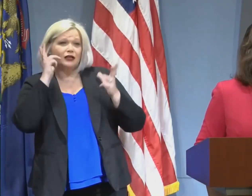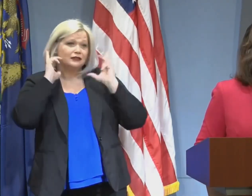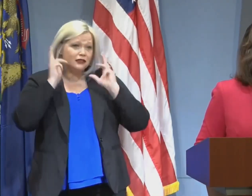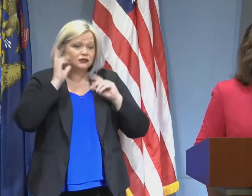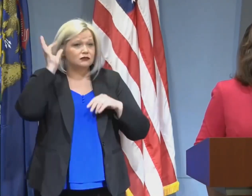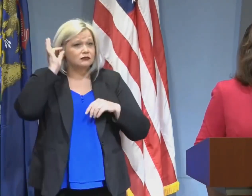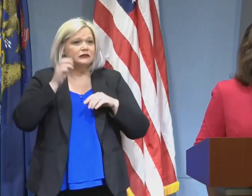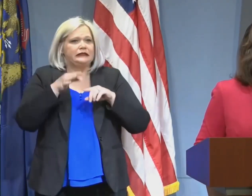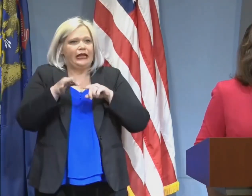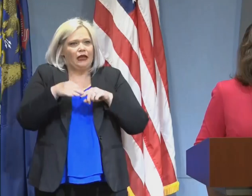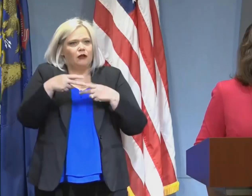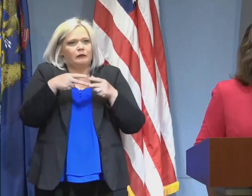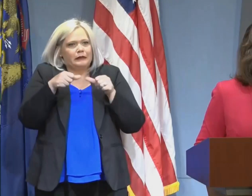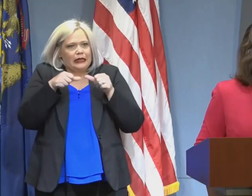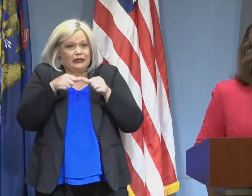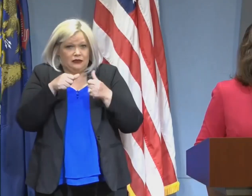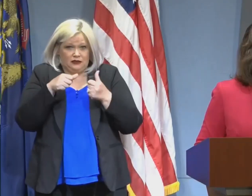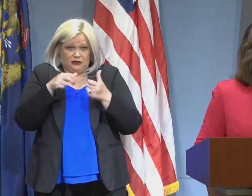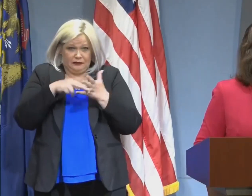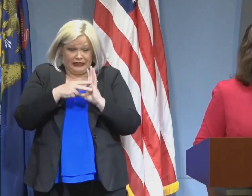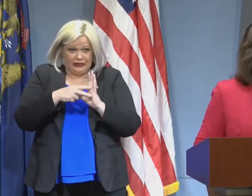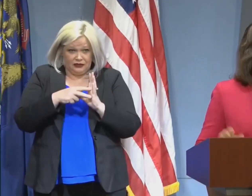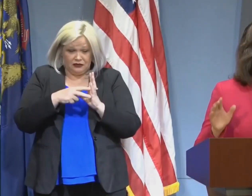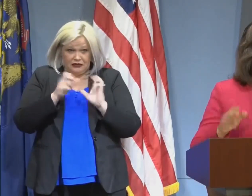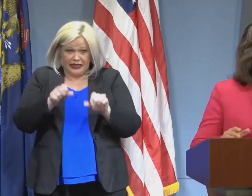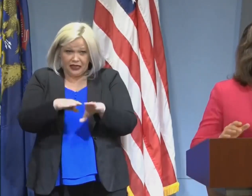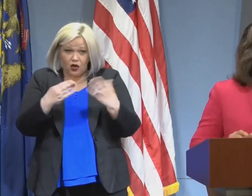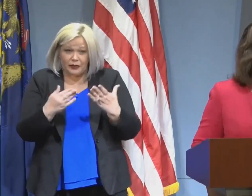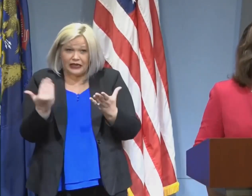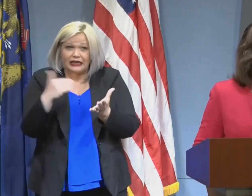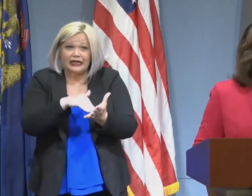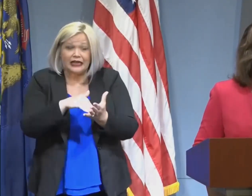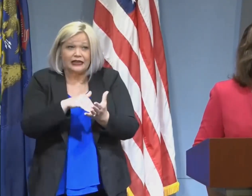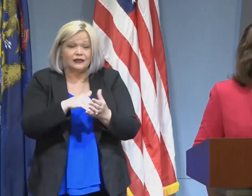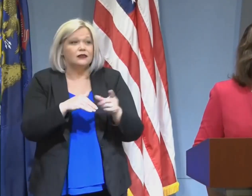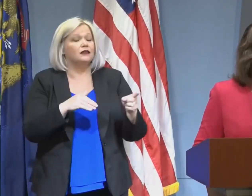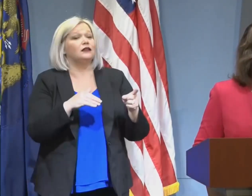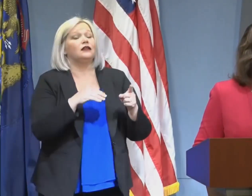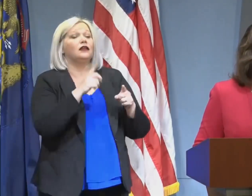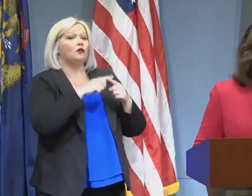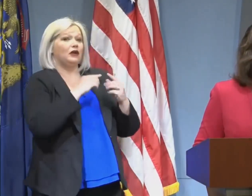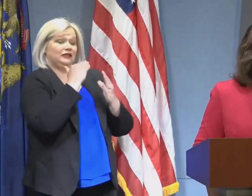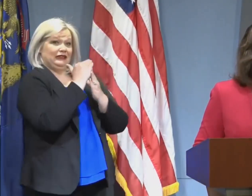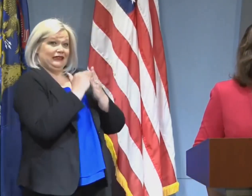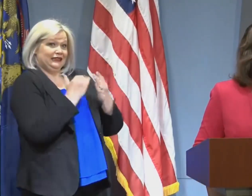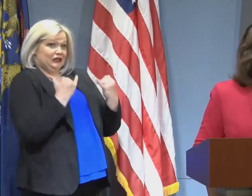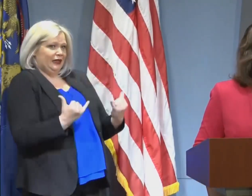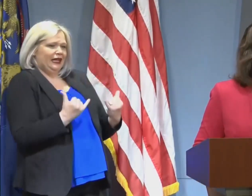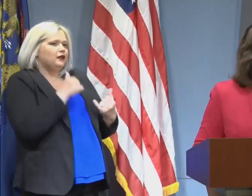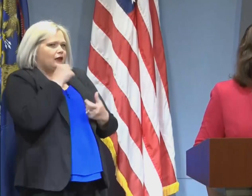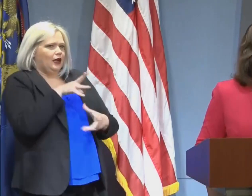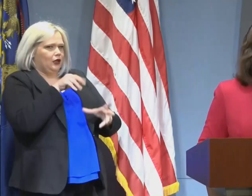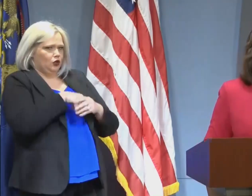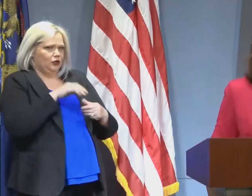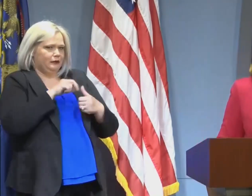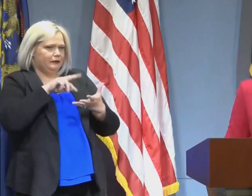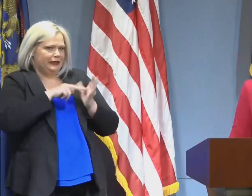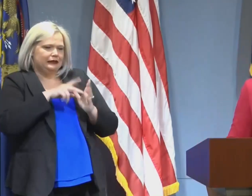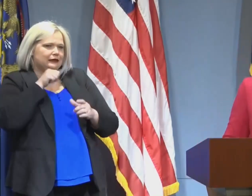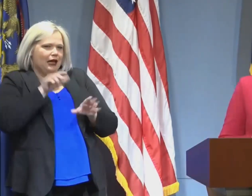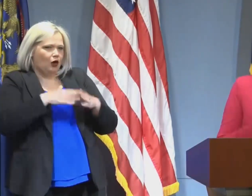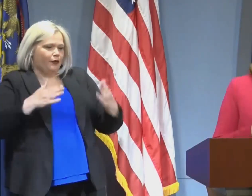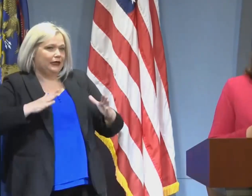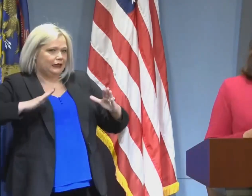were not included in your list today could reopen? Things that were not included in the list today are not included in the list today. What we know is